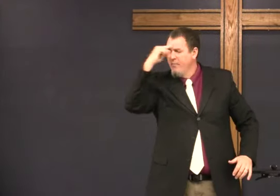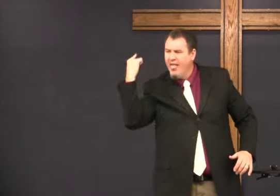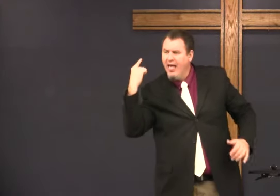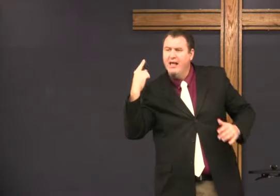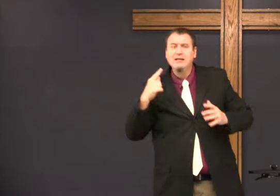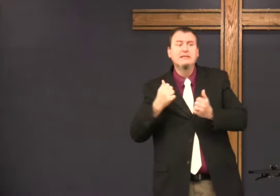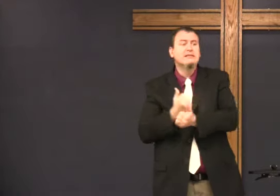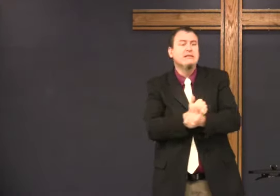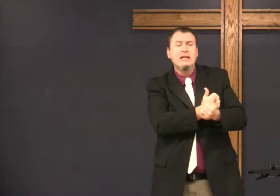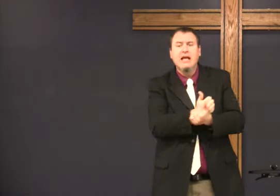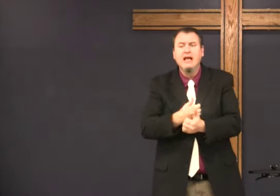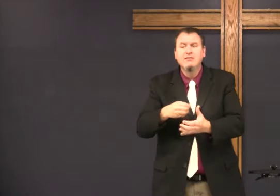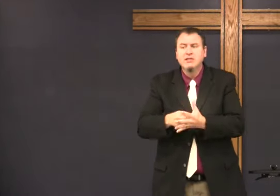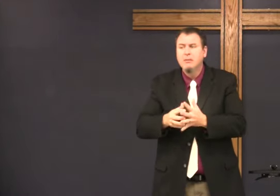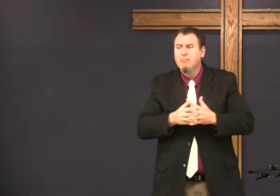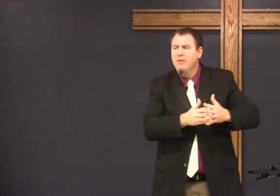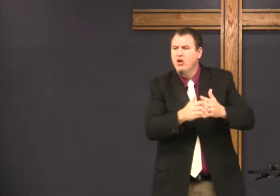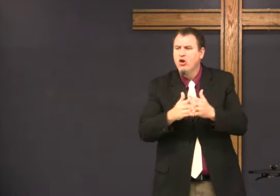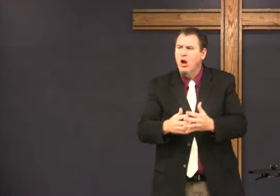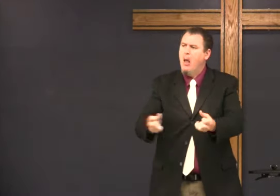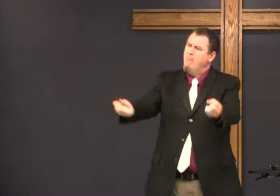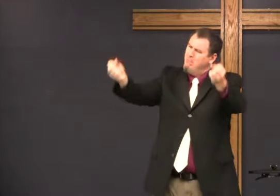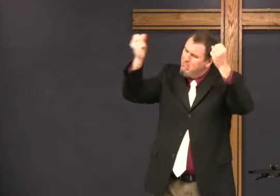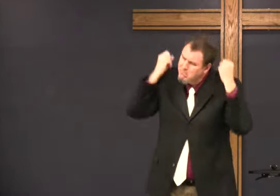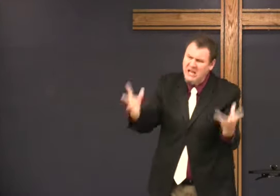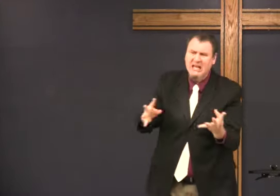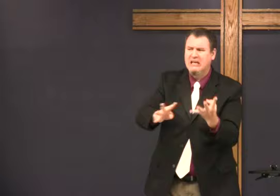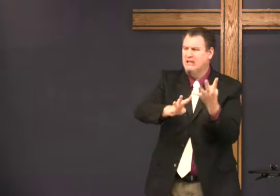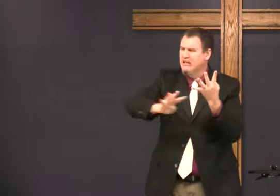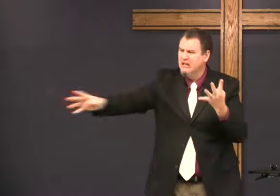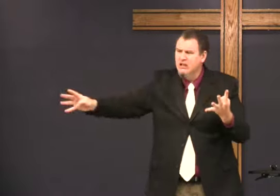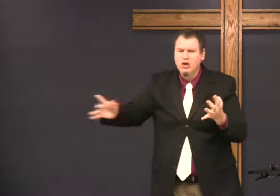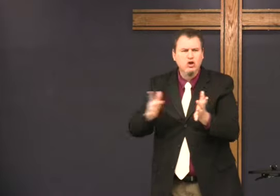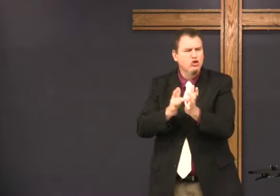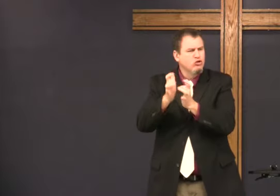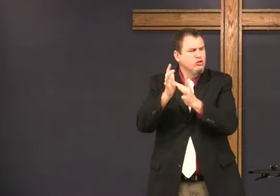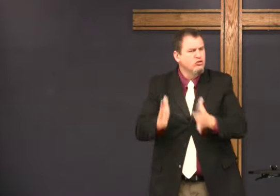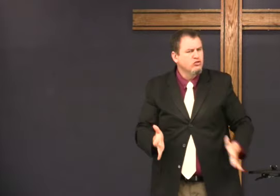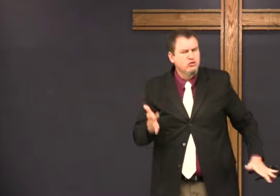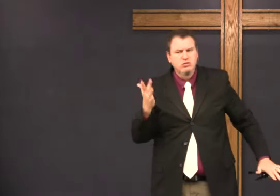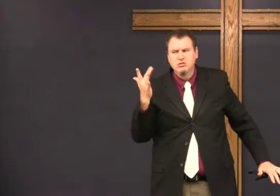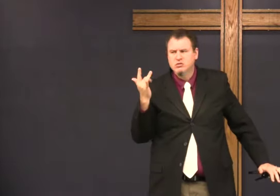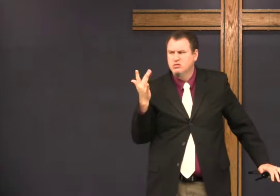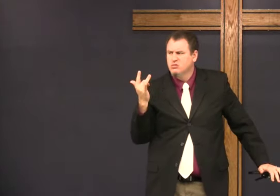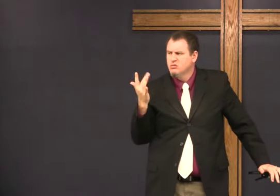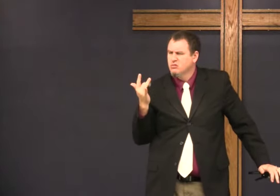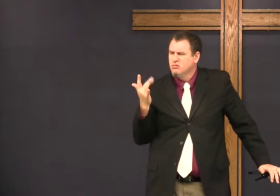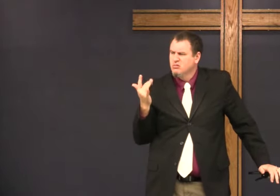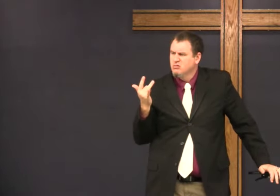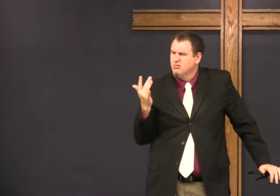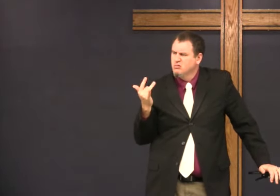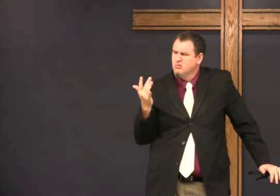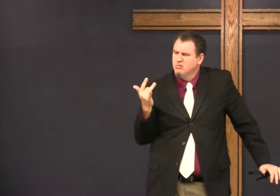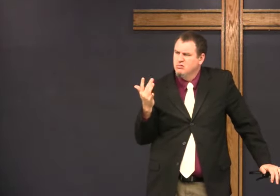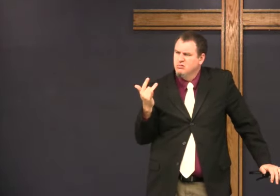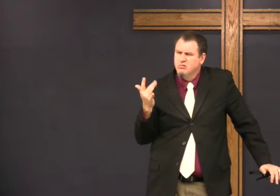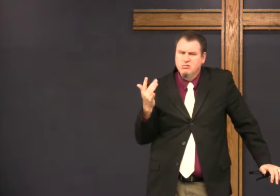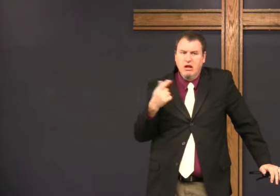there were so many black slaves in America